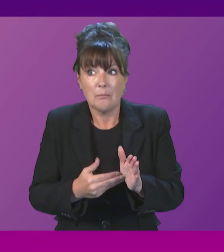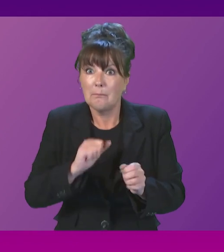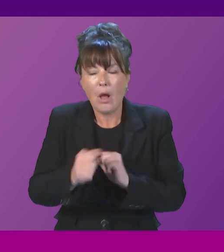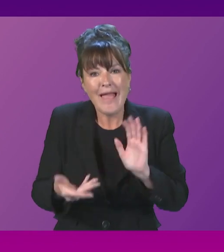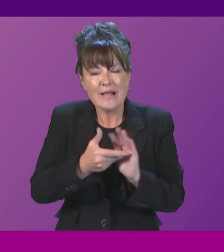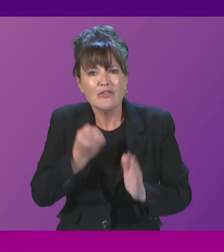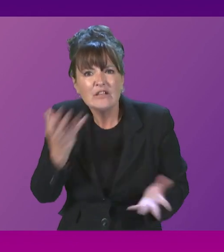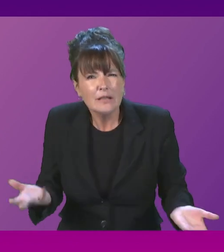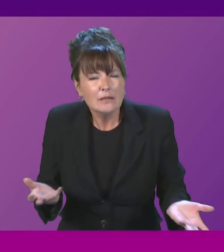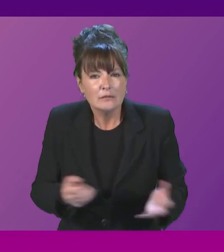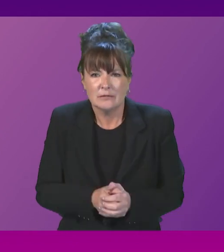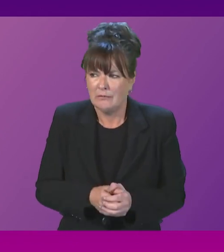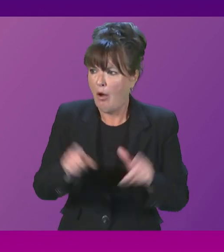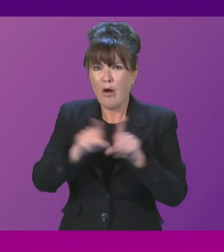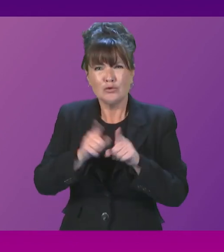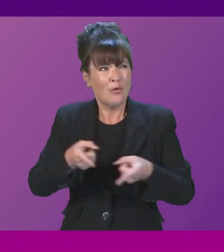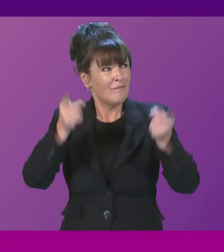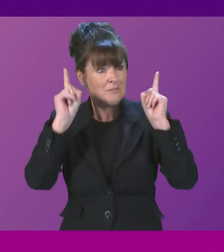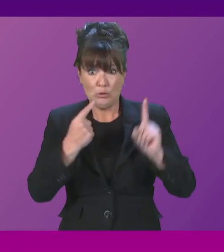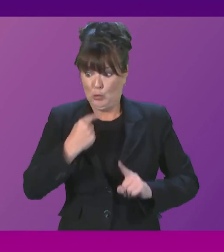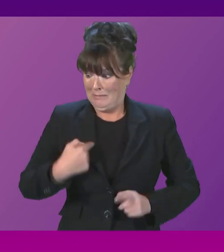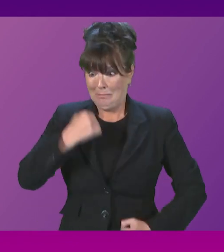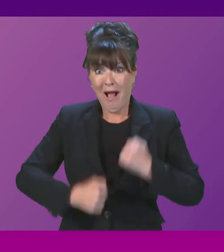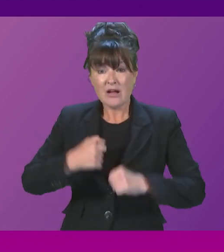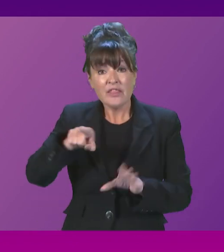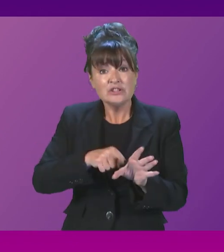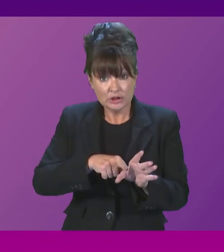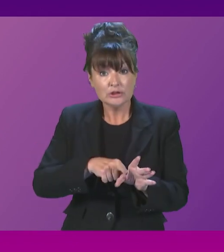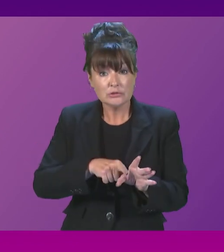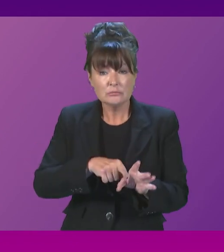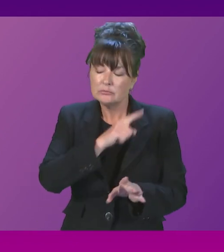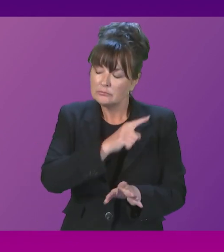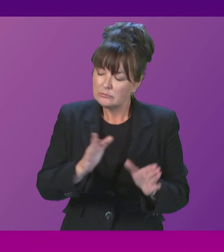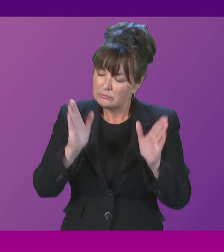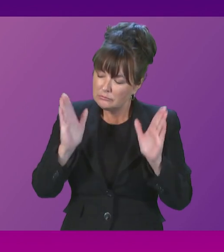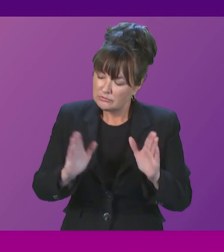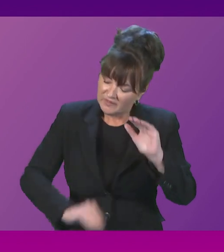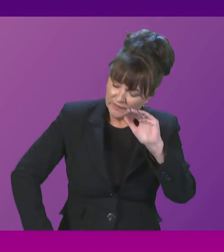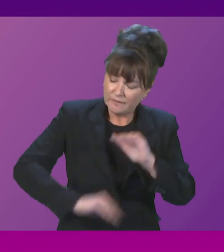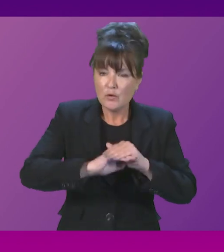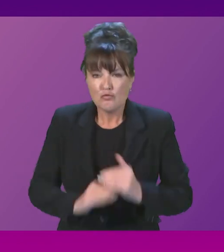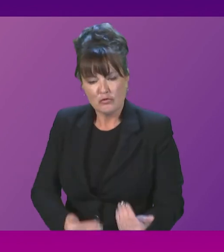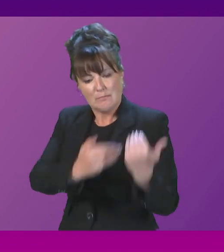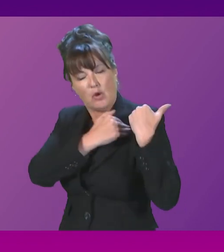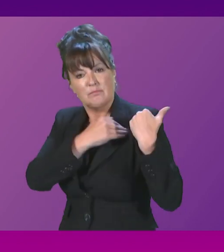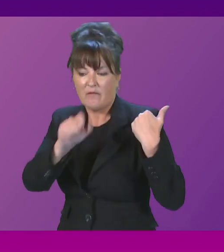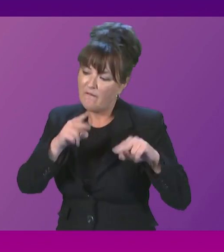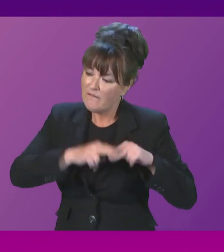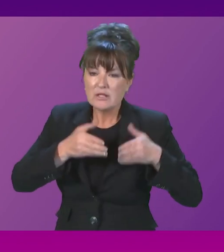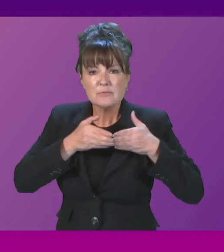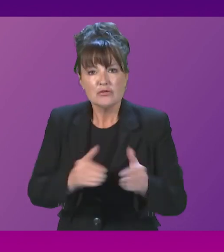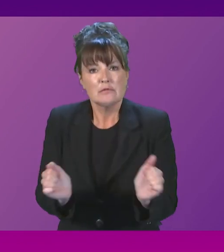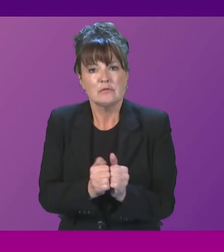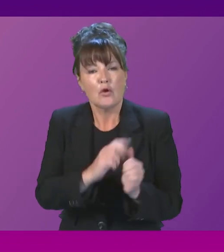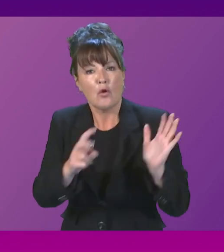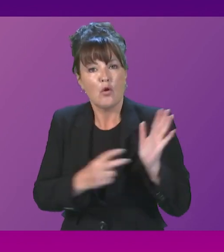And, of course, the First Minister told me in March of this year that she took ultimate responsibility for this deal, that the